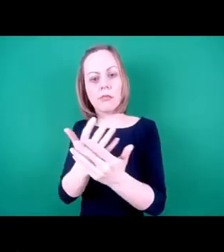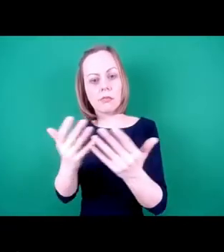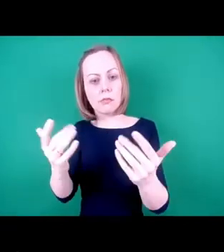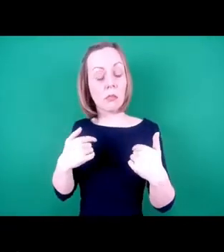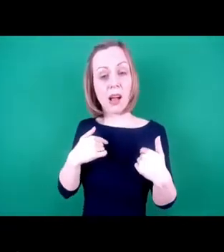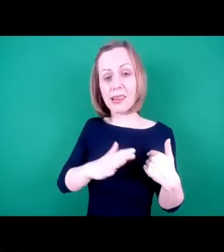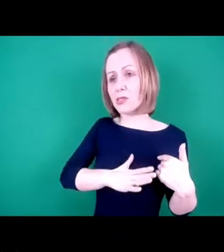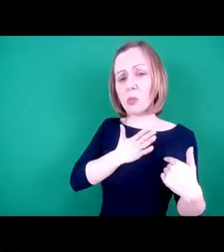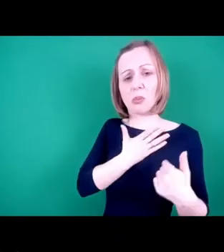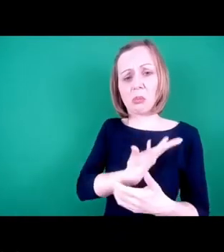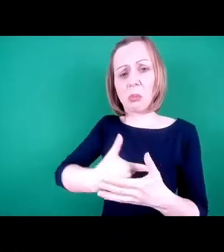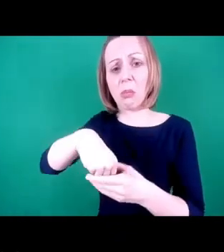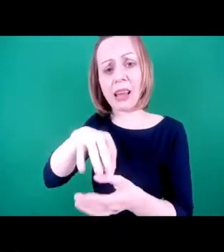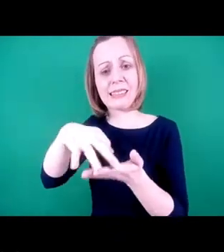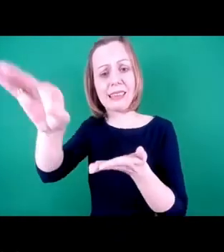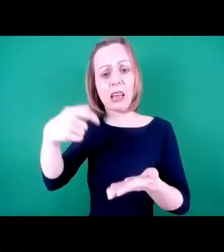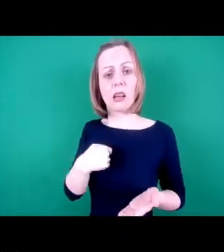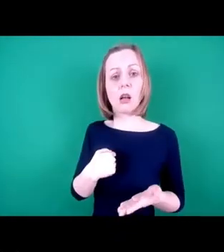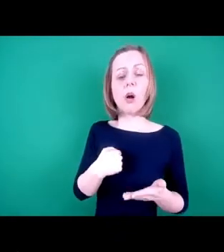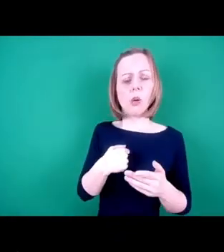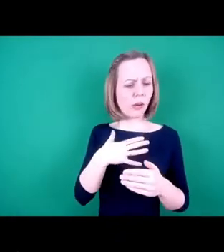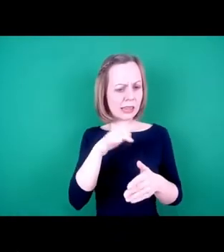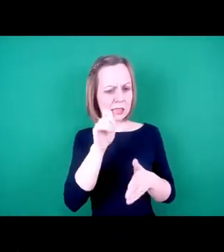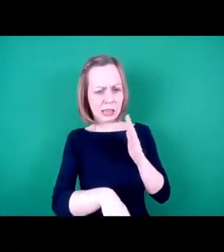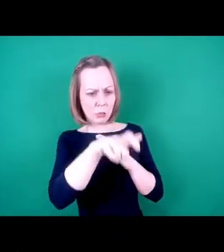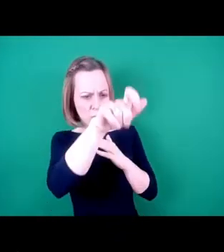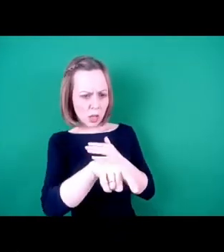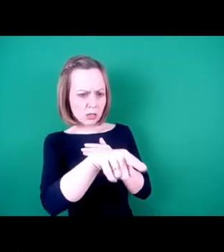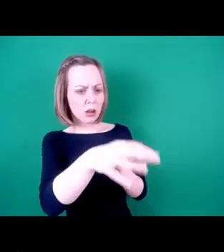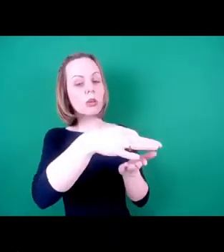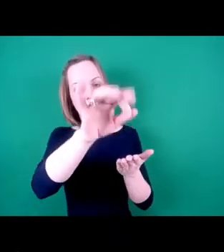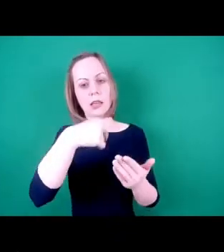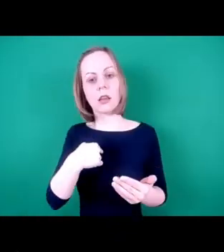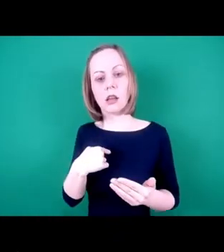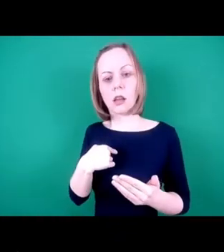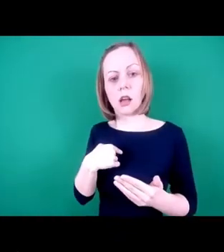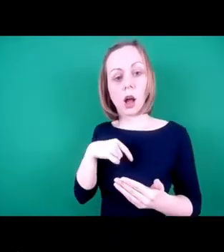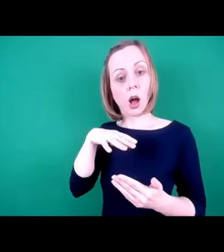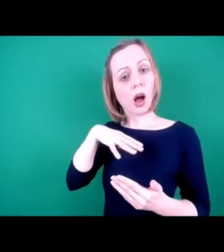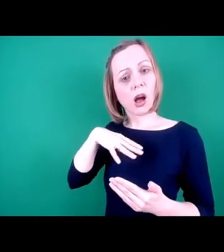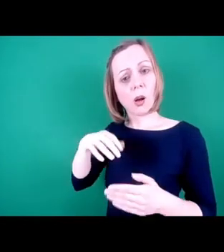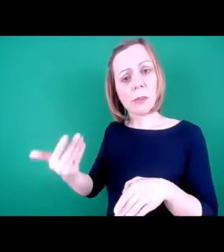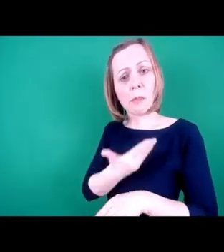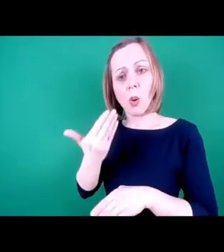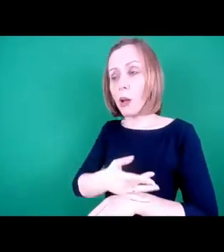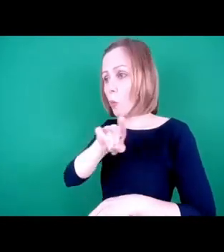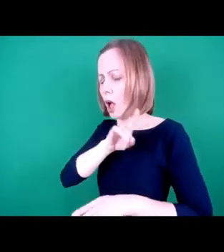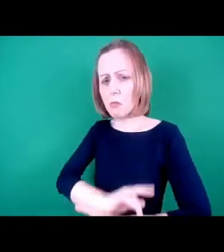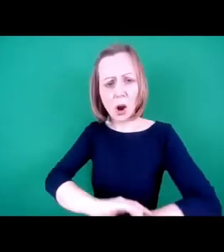to be a tick box for diversity. I want to be employed because I'm damn good at what I do.